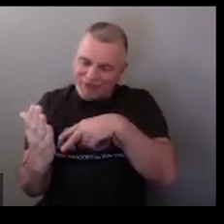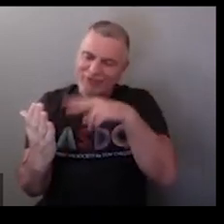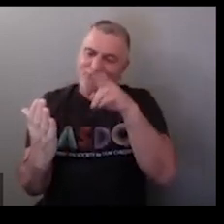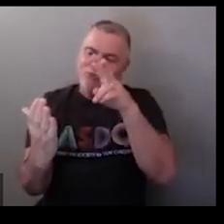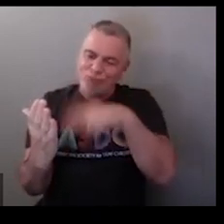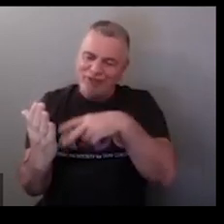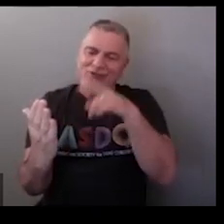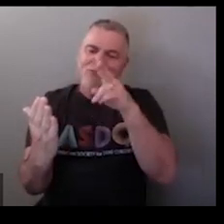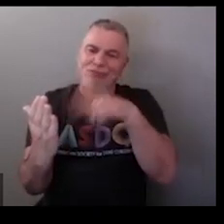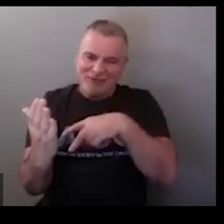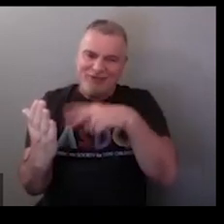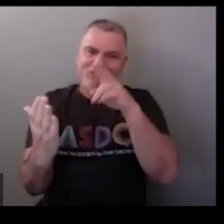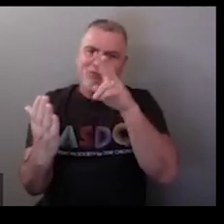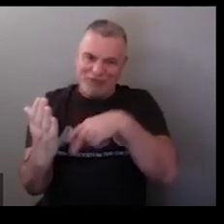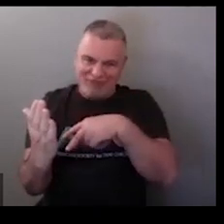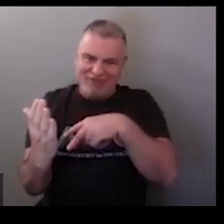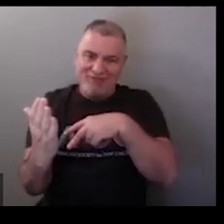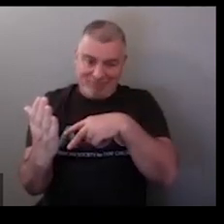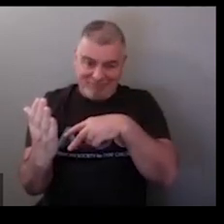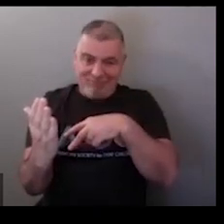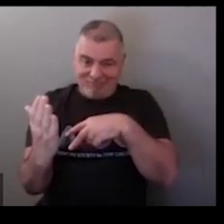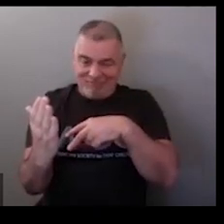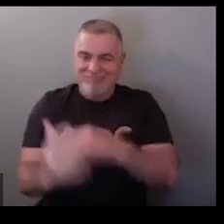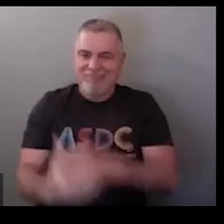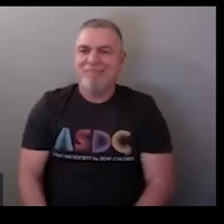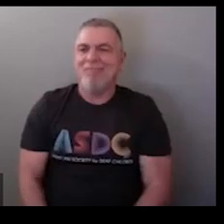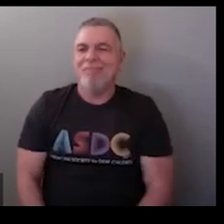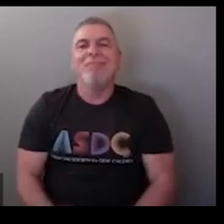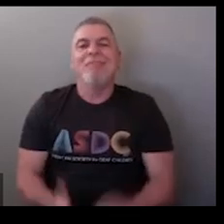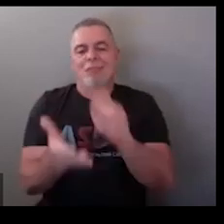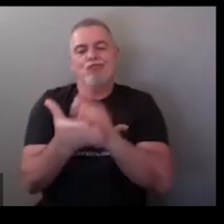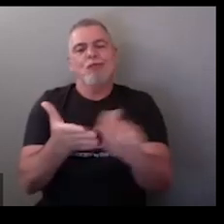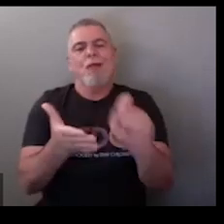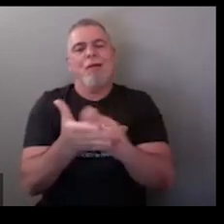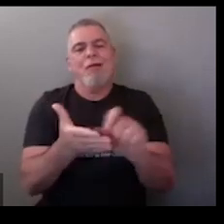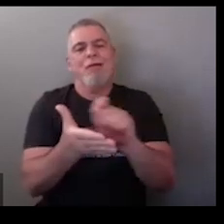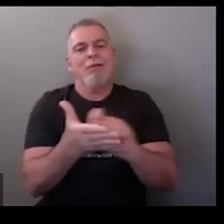now this is to read for a long period of time so just a little bit of a difference in movement